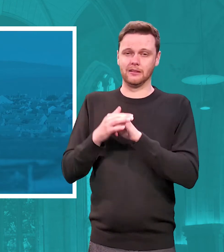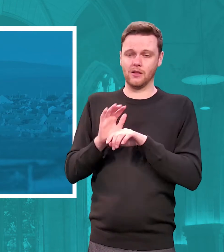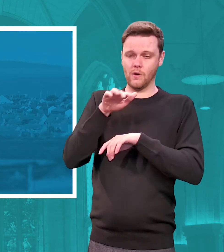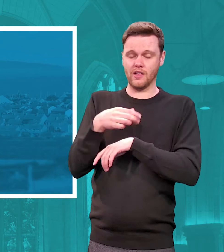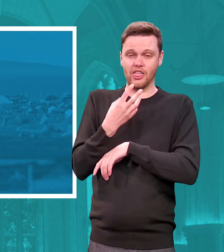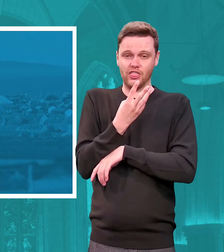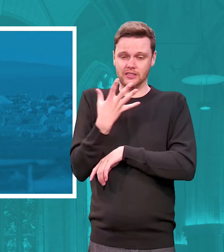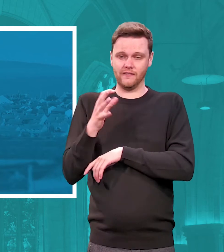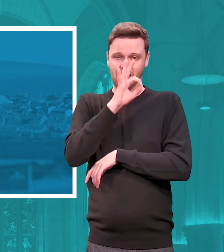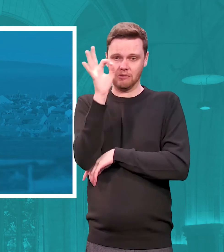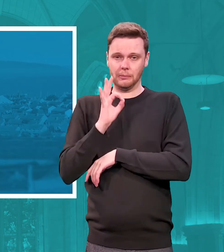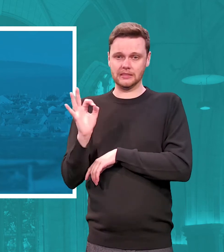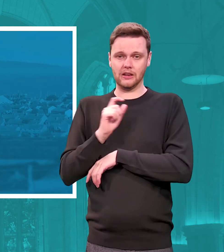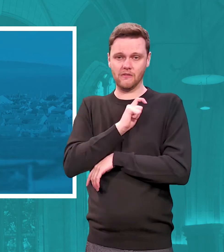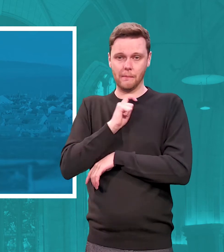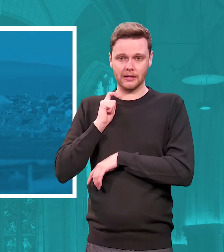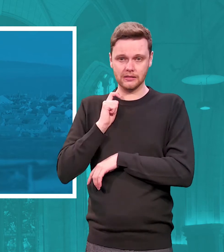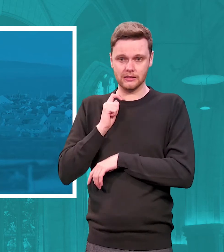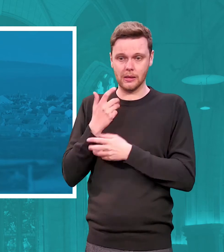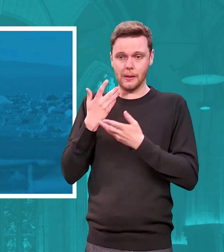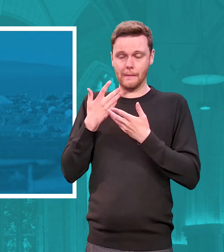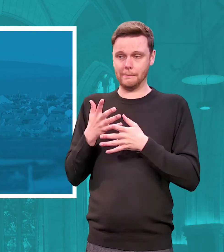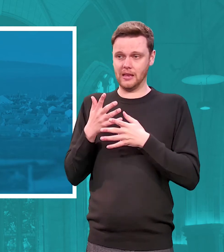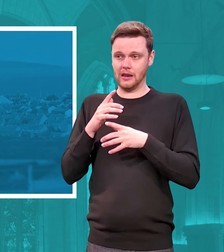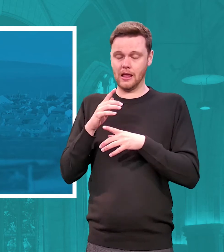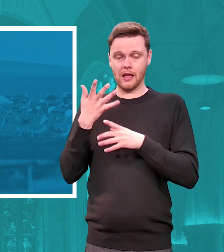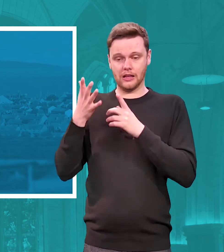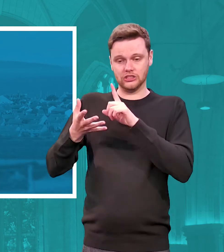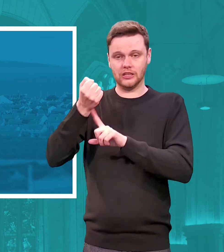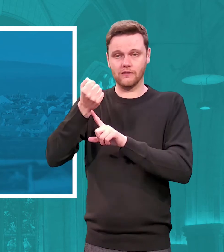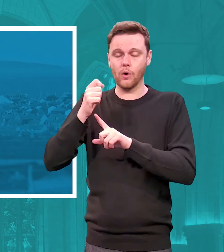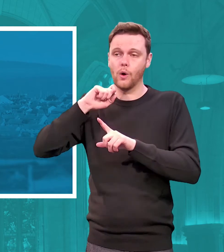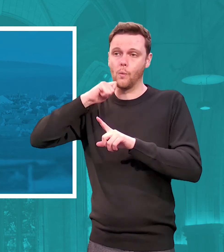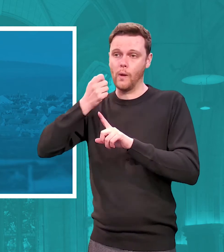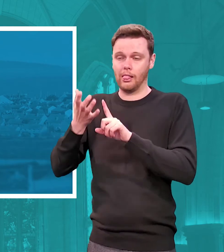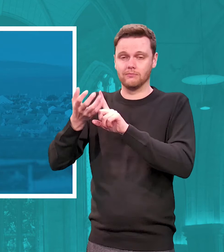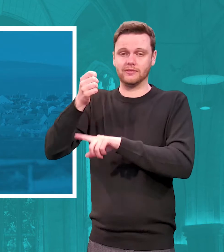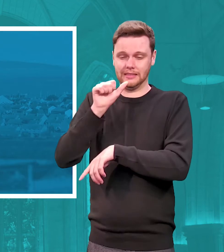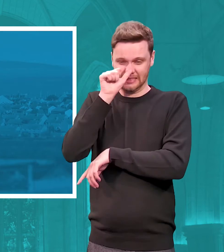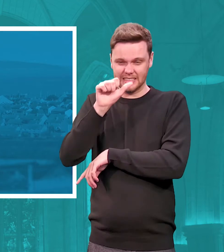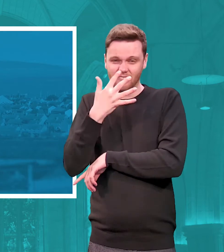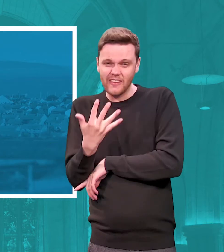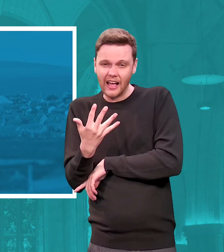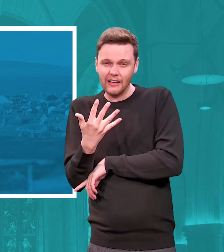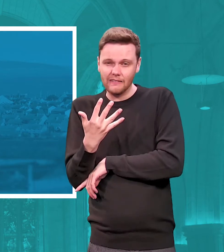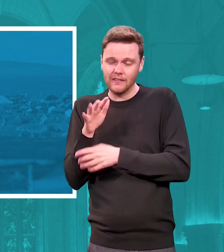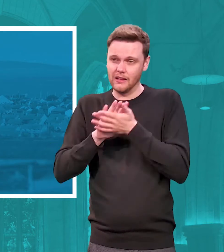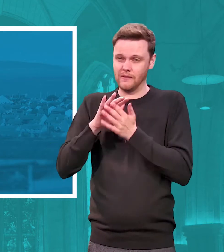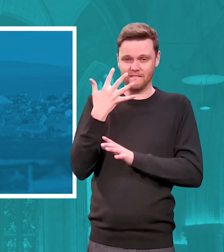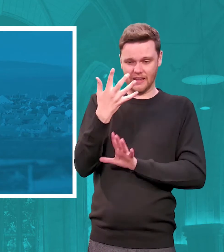of our ministers either have reached or will reach 65 in less than five years